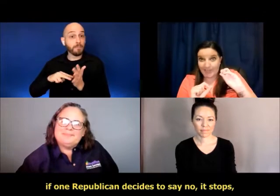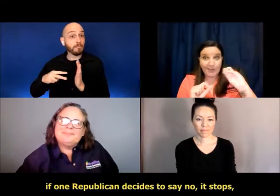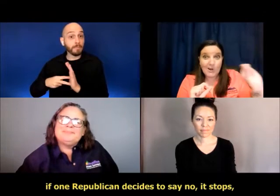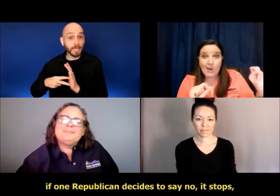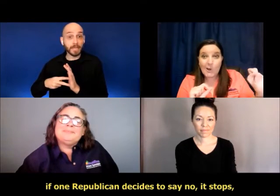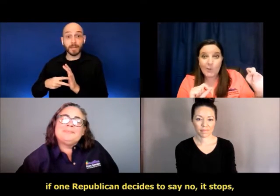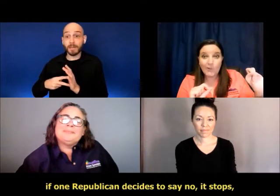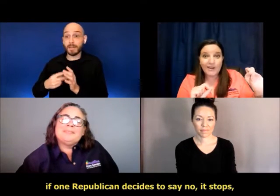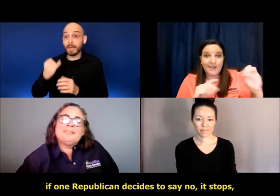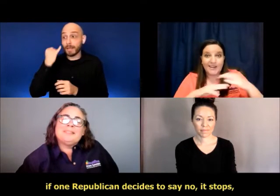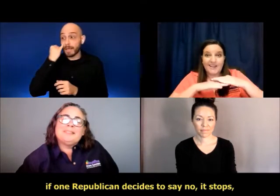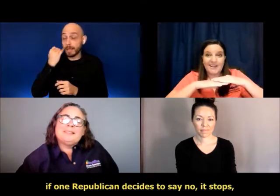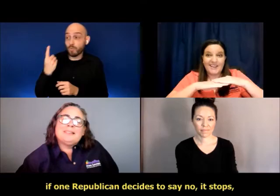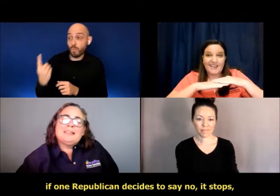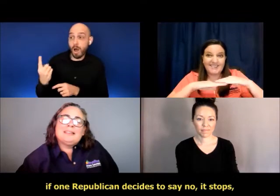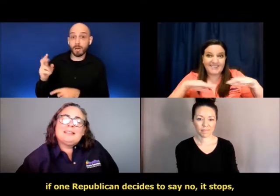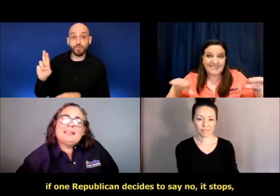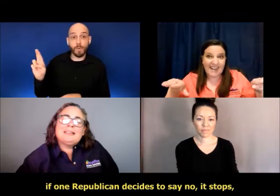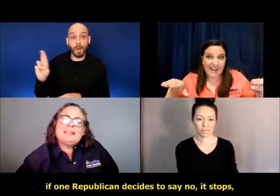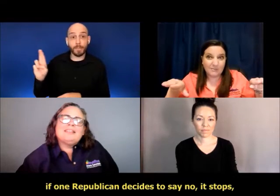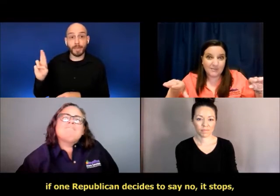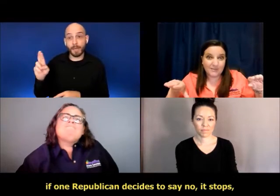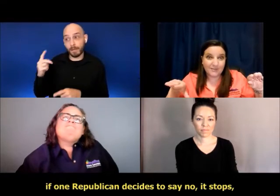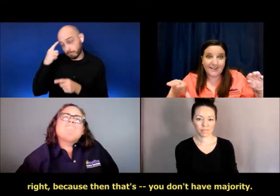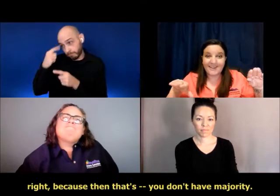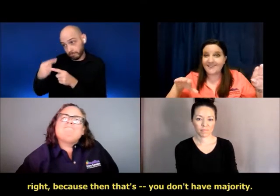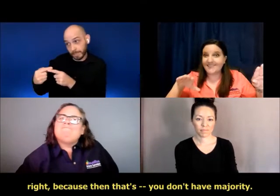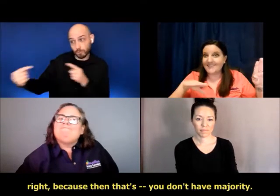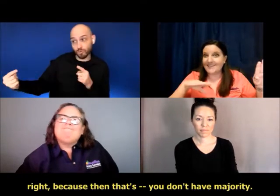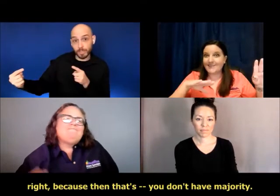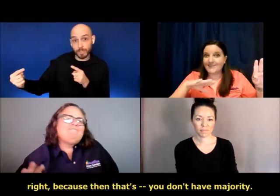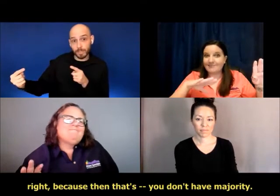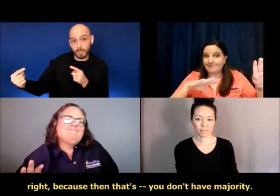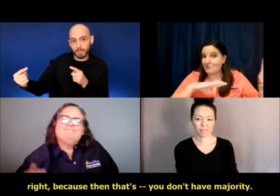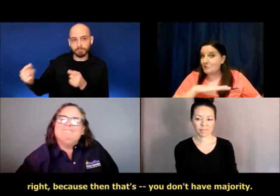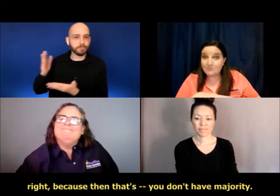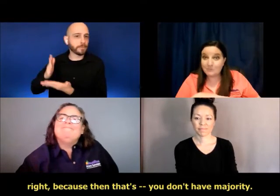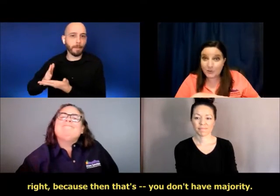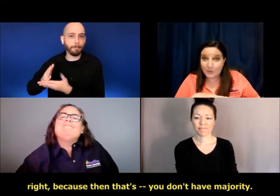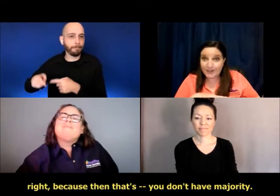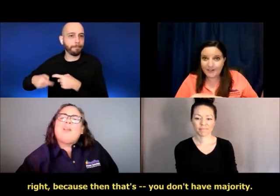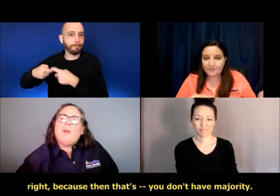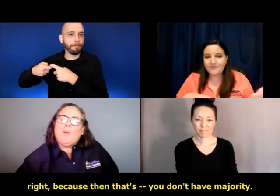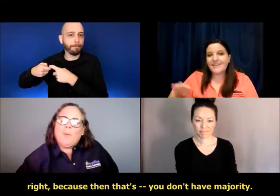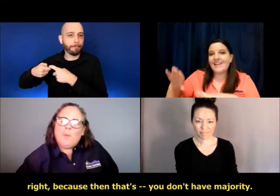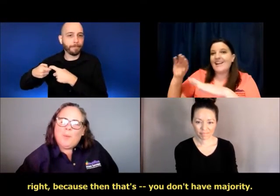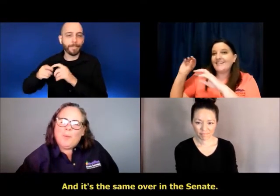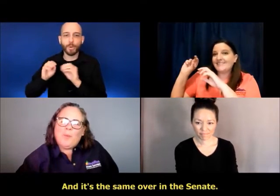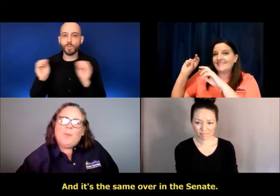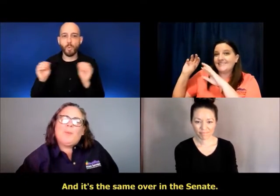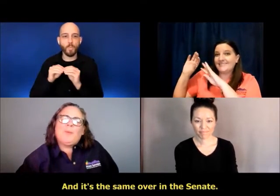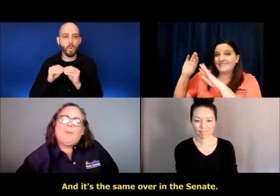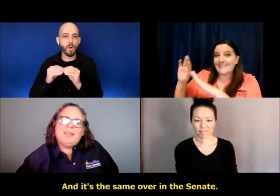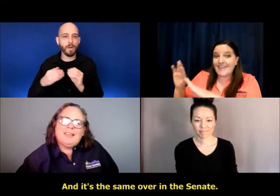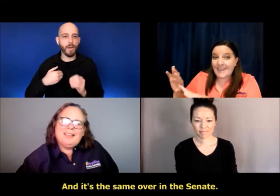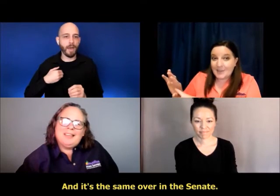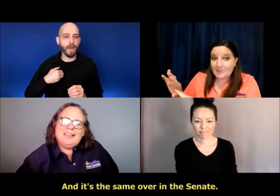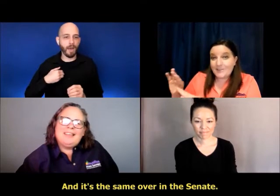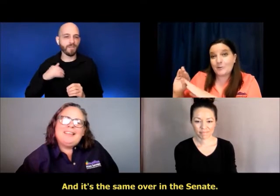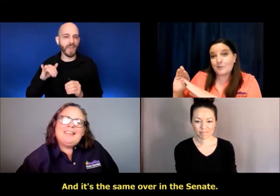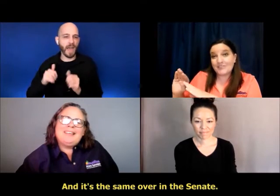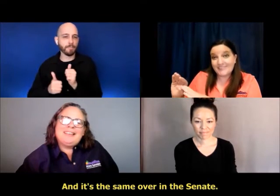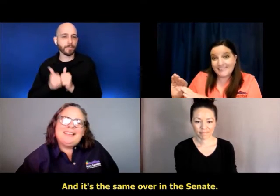say no, it stops. Right? Because then that's, you don't have majority. And it's the